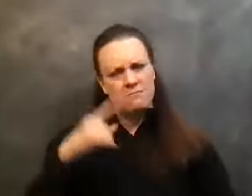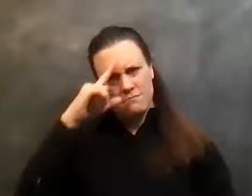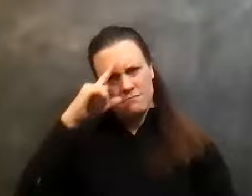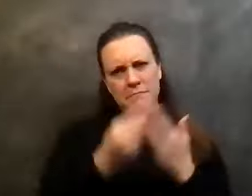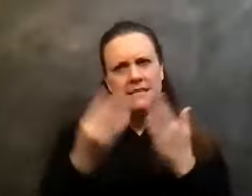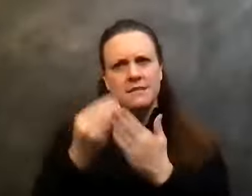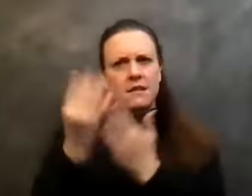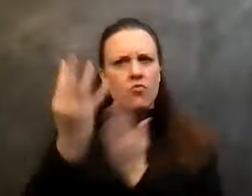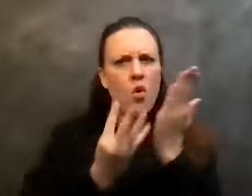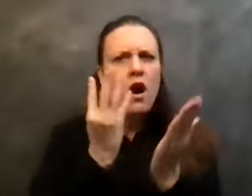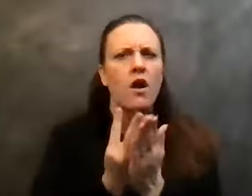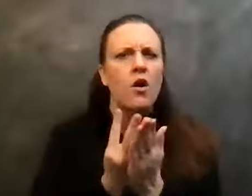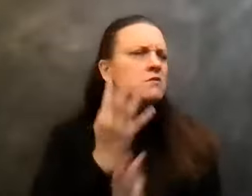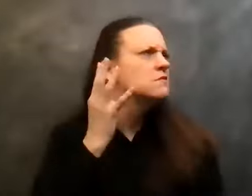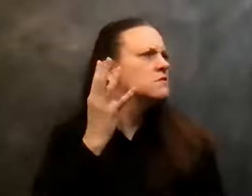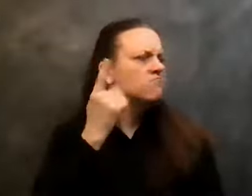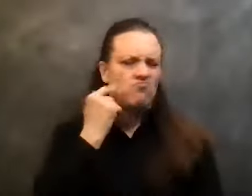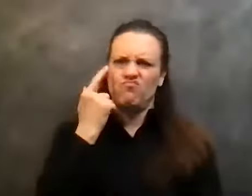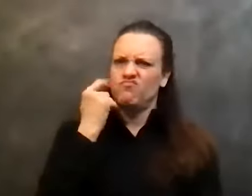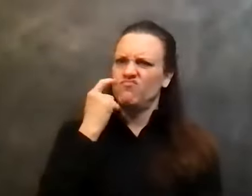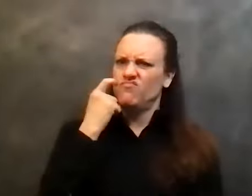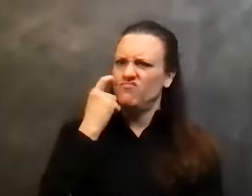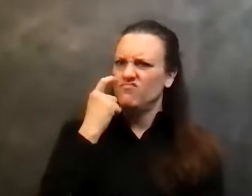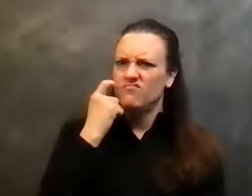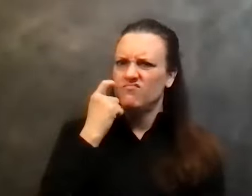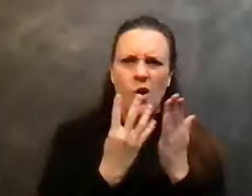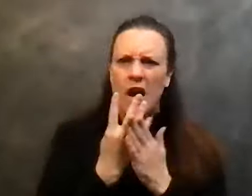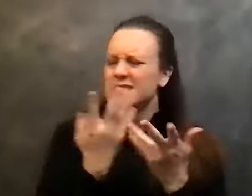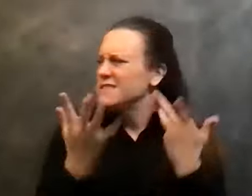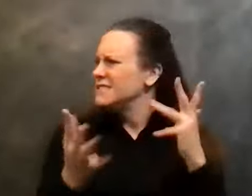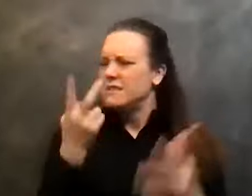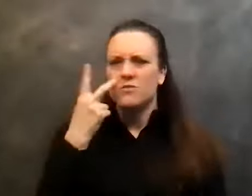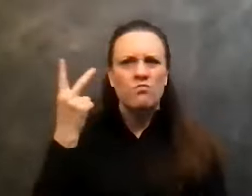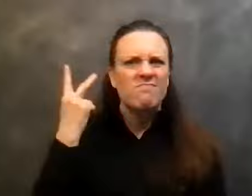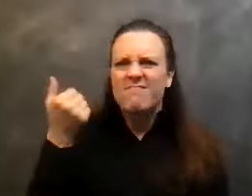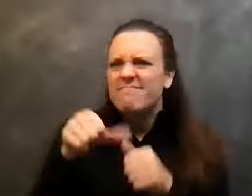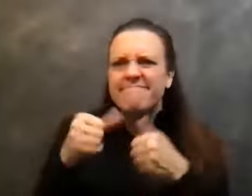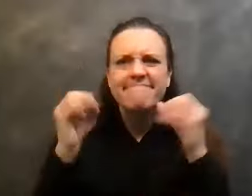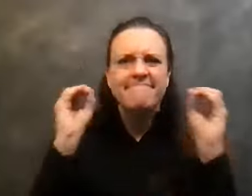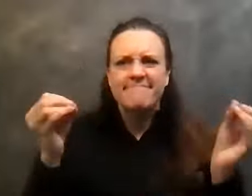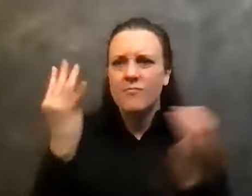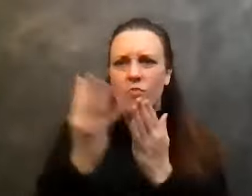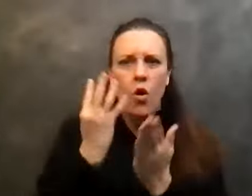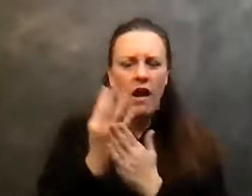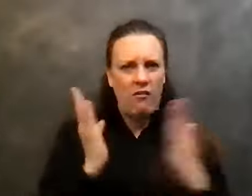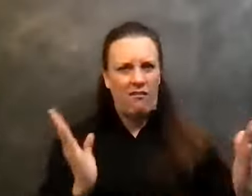hours, uh, that I didn't, I wasn't able to account for, uh, and staggered back into the house.